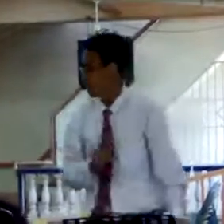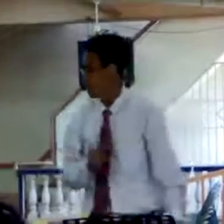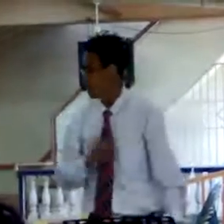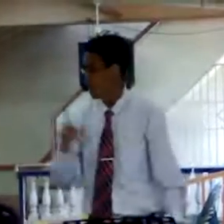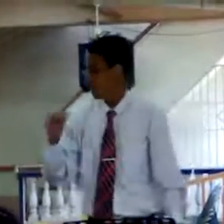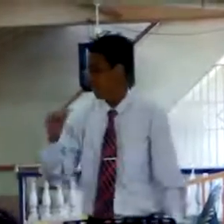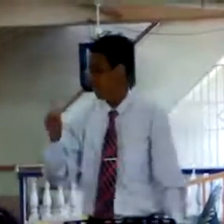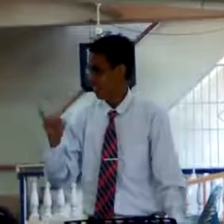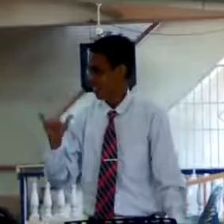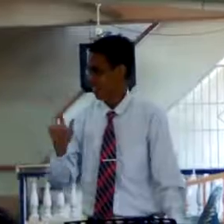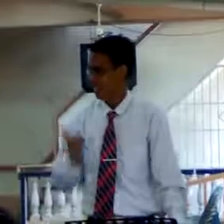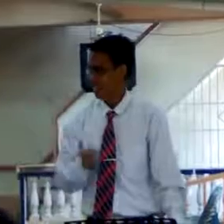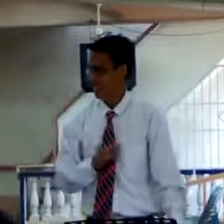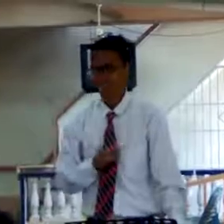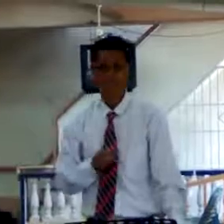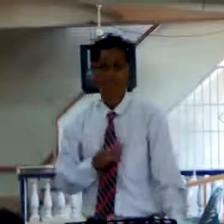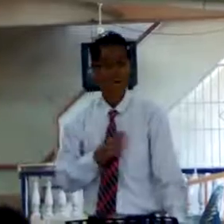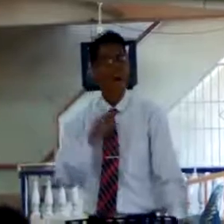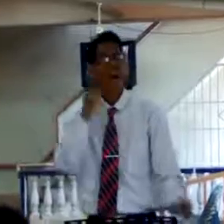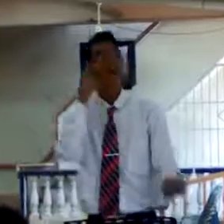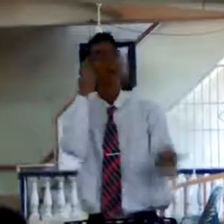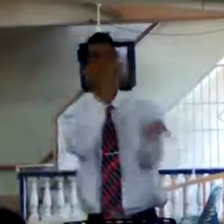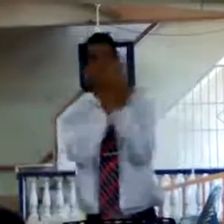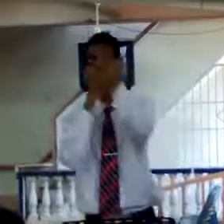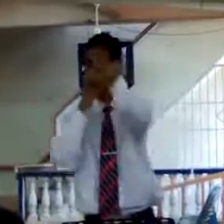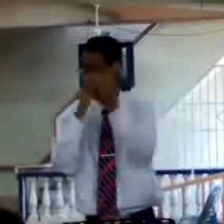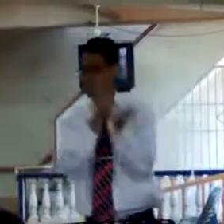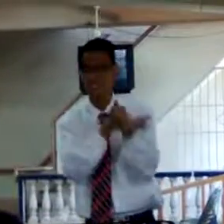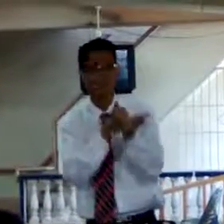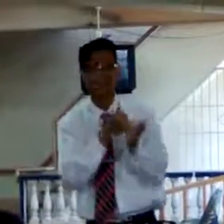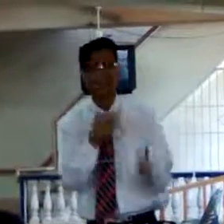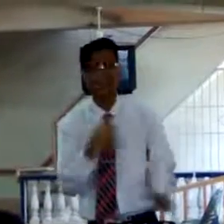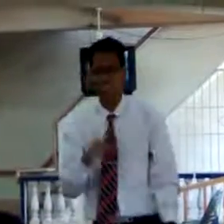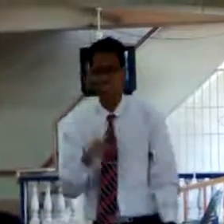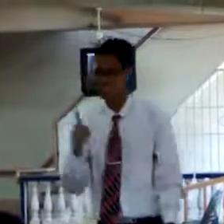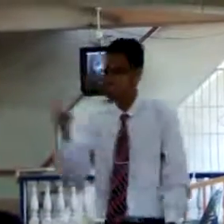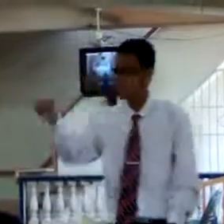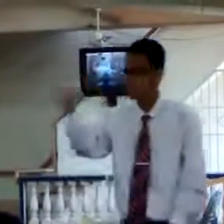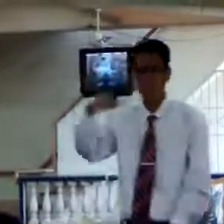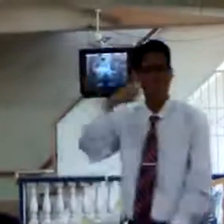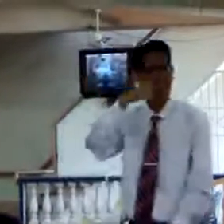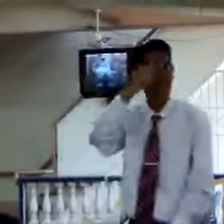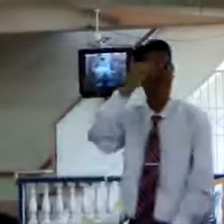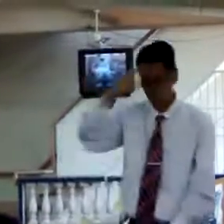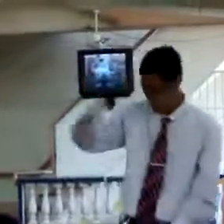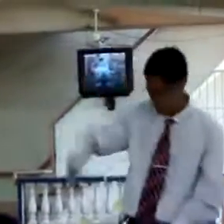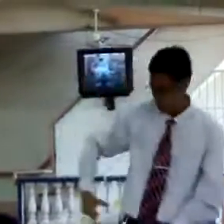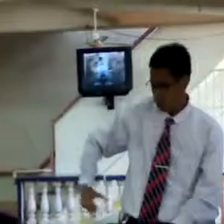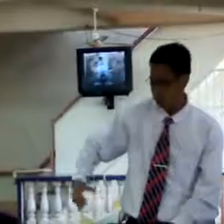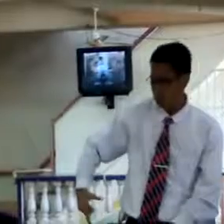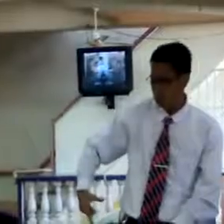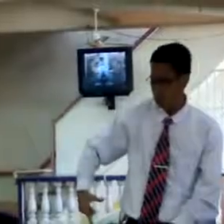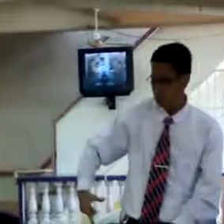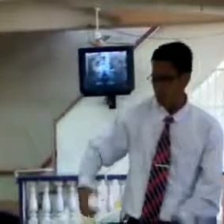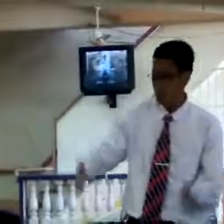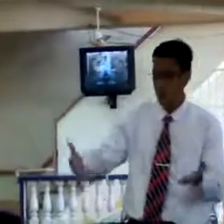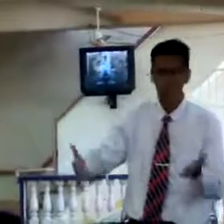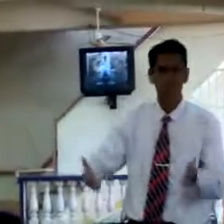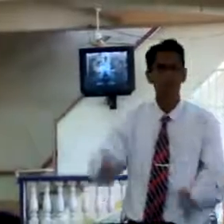You hear me? Salaman is talking to you all that you are in church